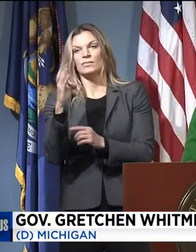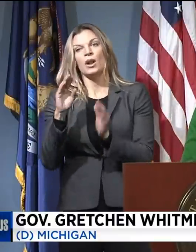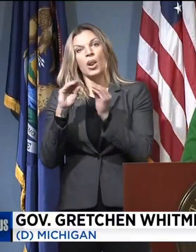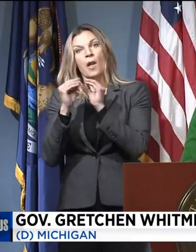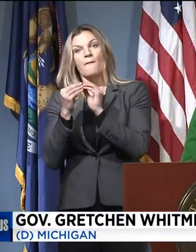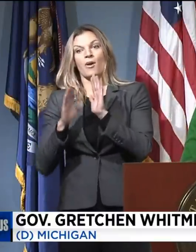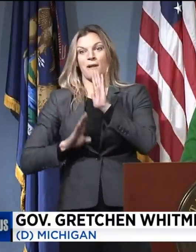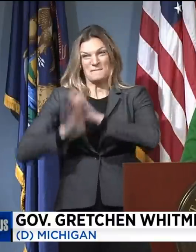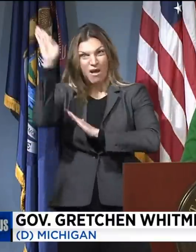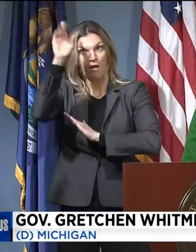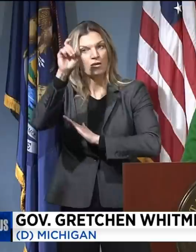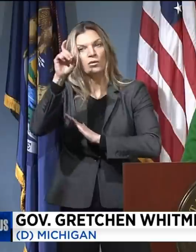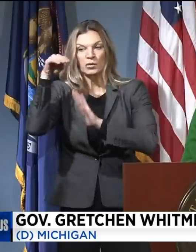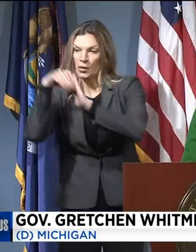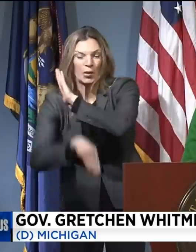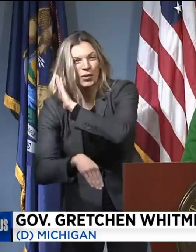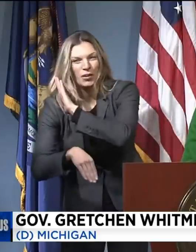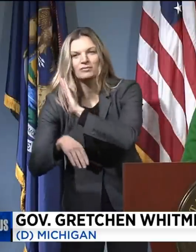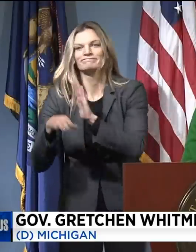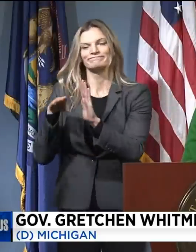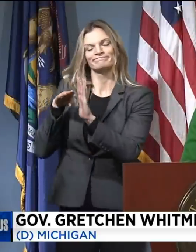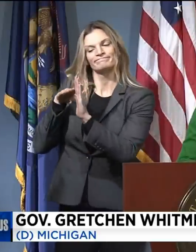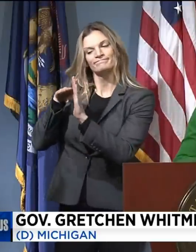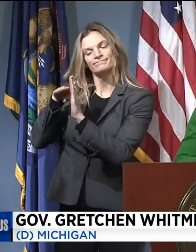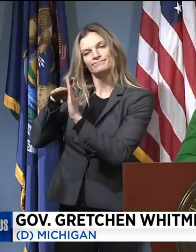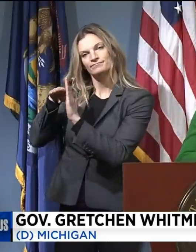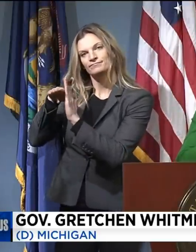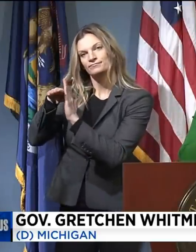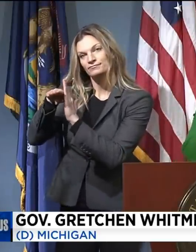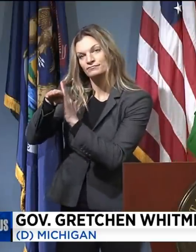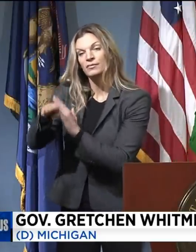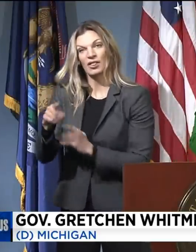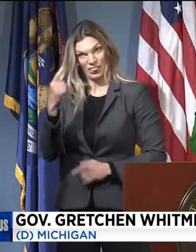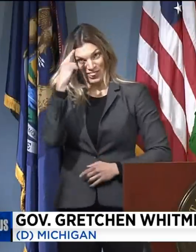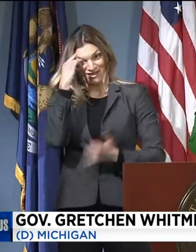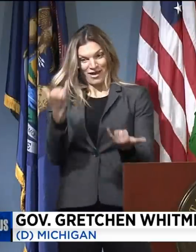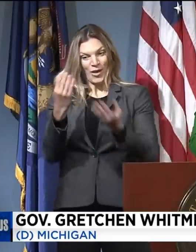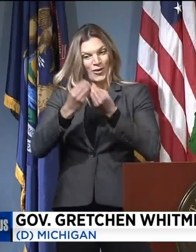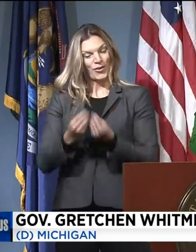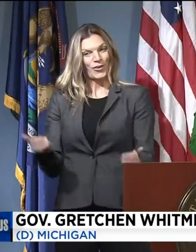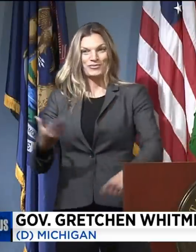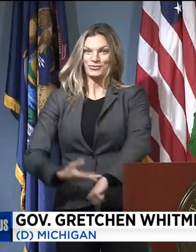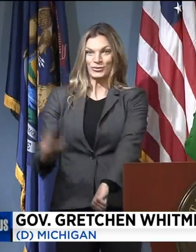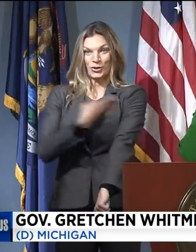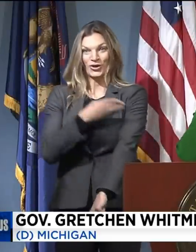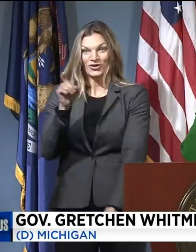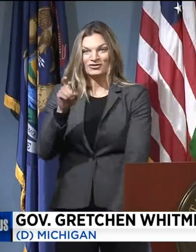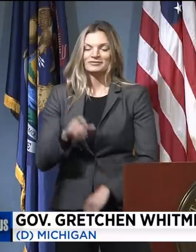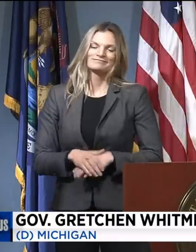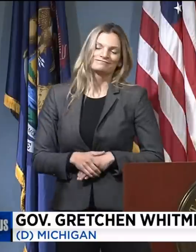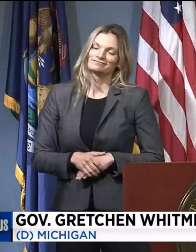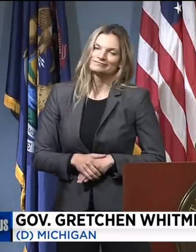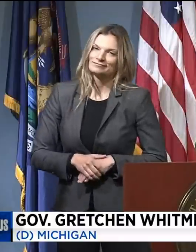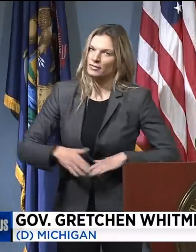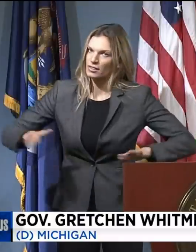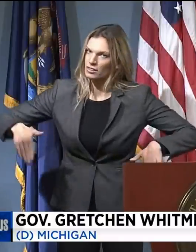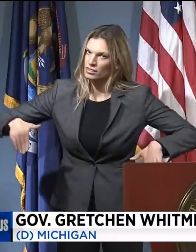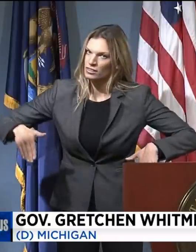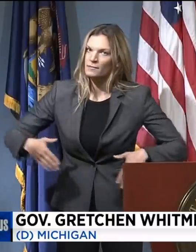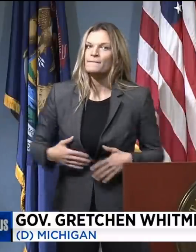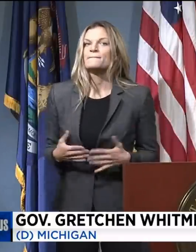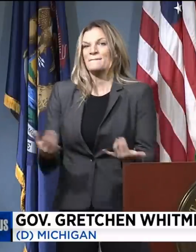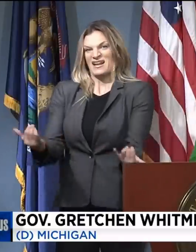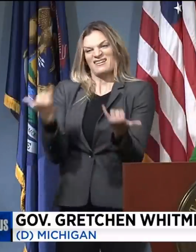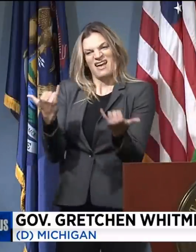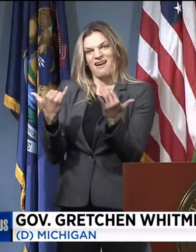So we're not out of the woods, and this crisis is far from over, but we appear to have stopped the incline, but we're now plateaued, and we